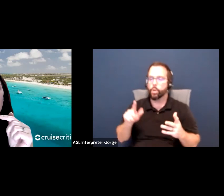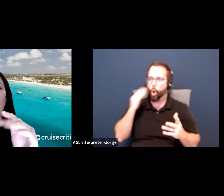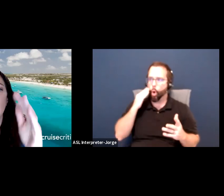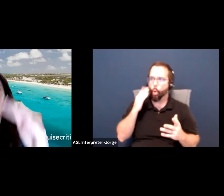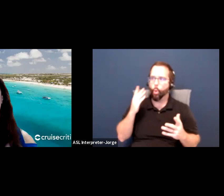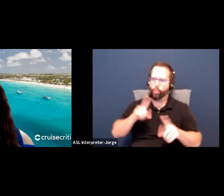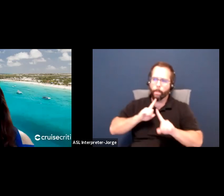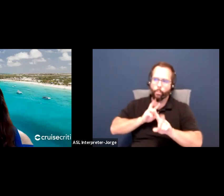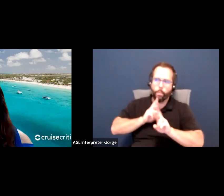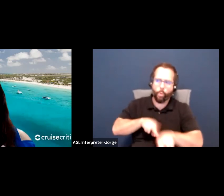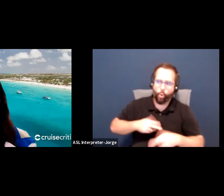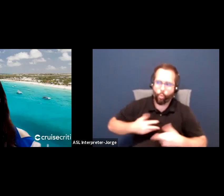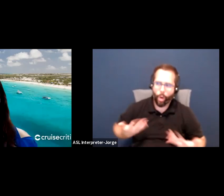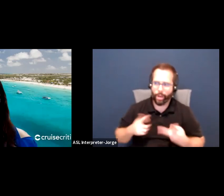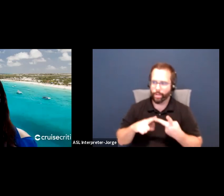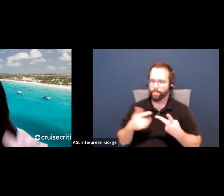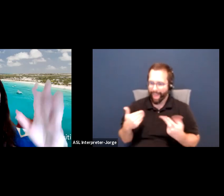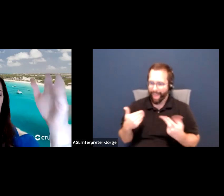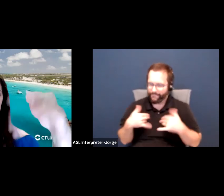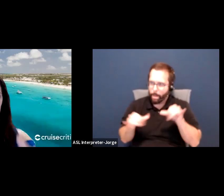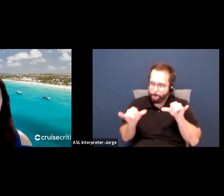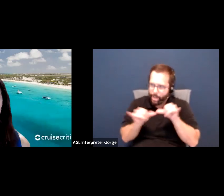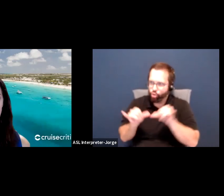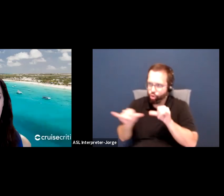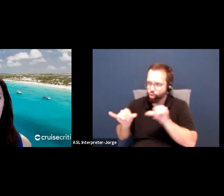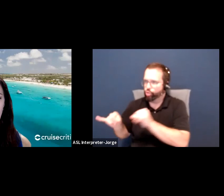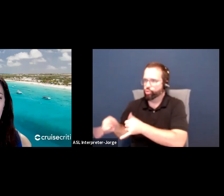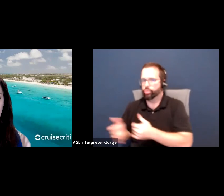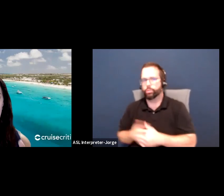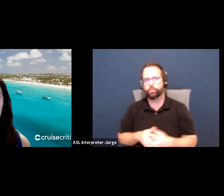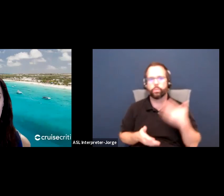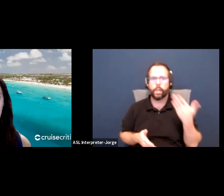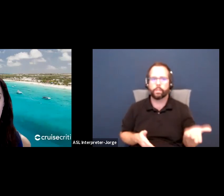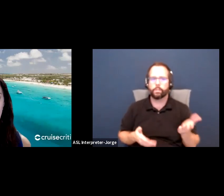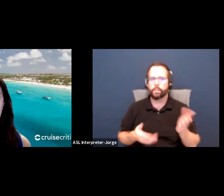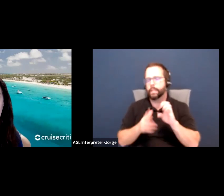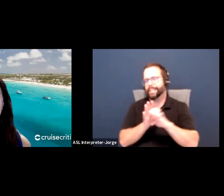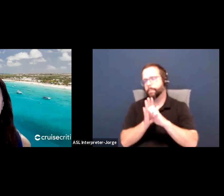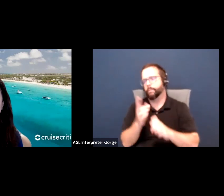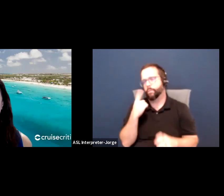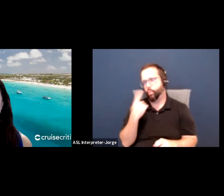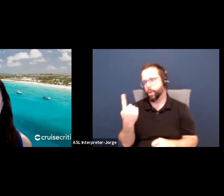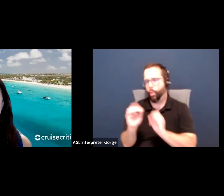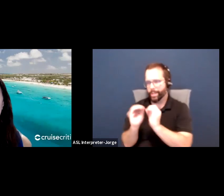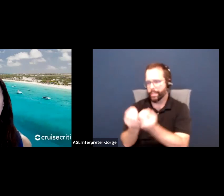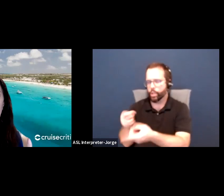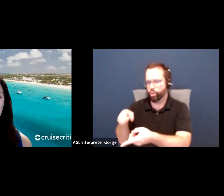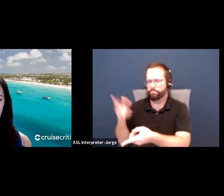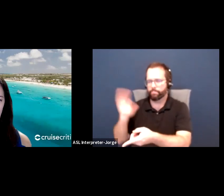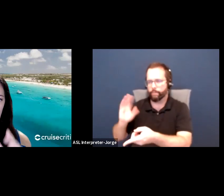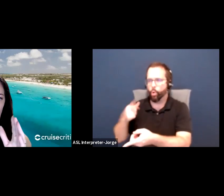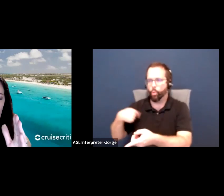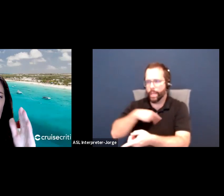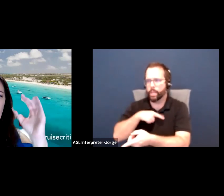what you do, this is an example of just one organization's thing that we did. And basically